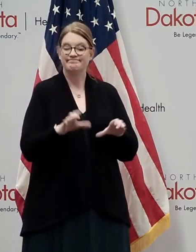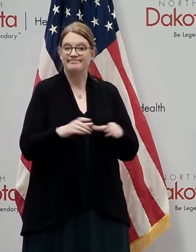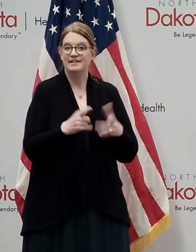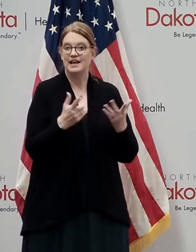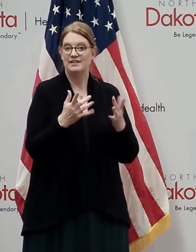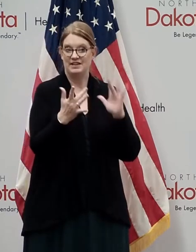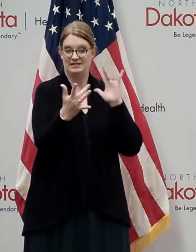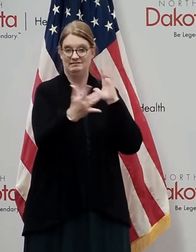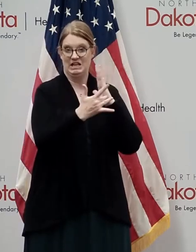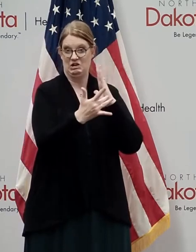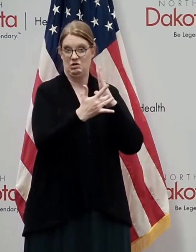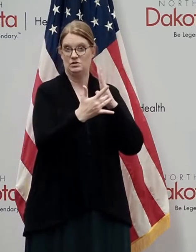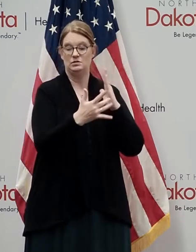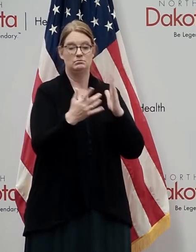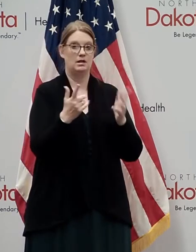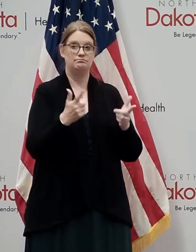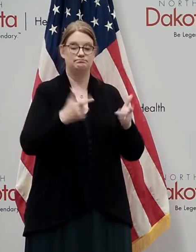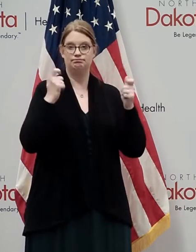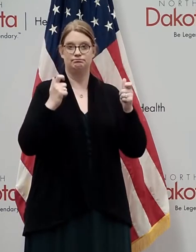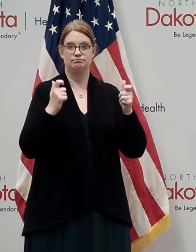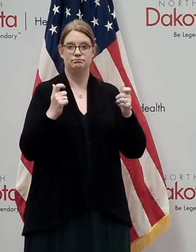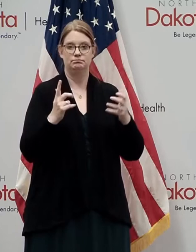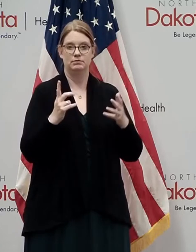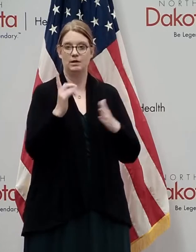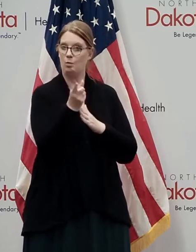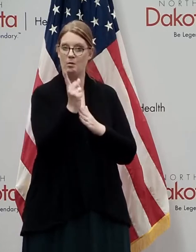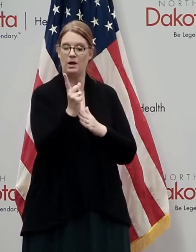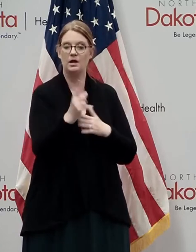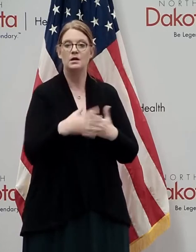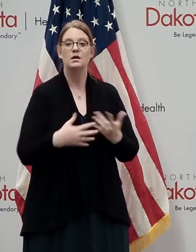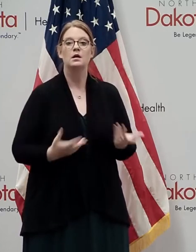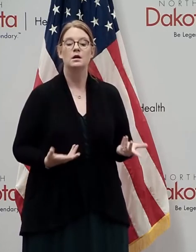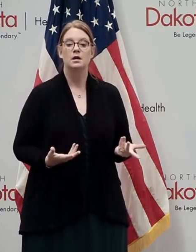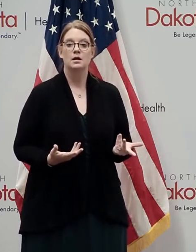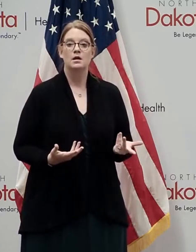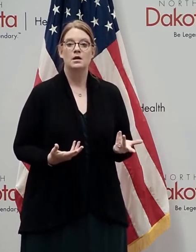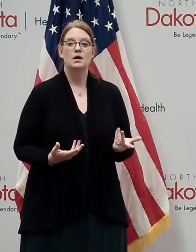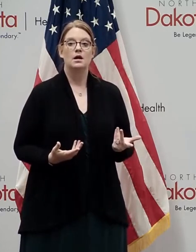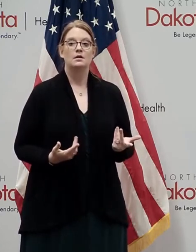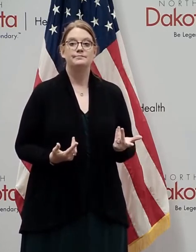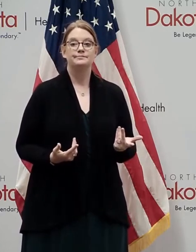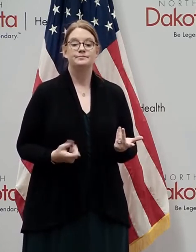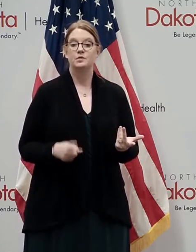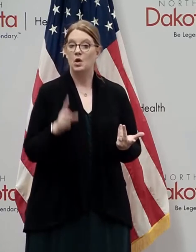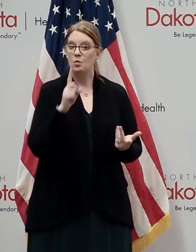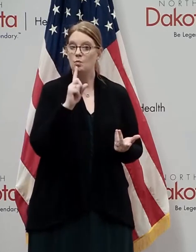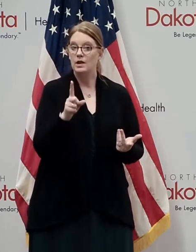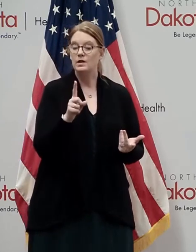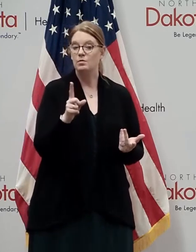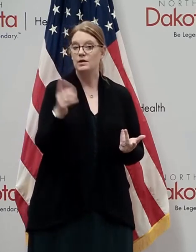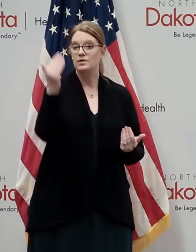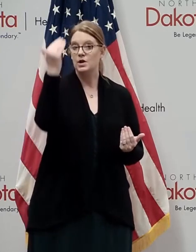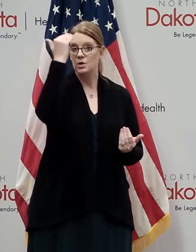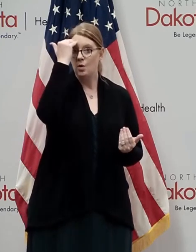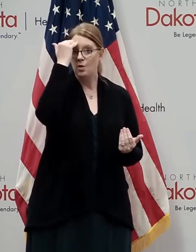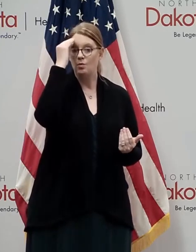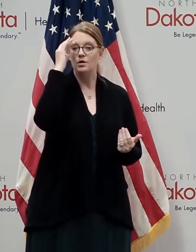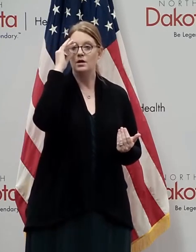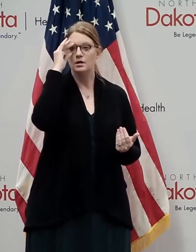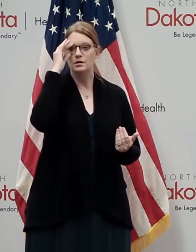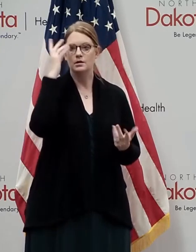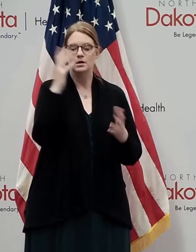a really incredible and startling rate. And we confirmed what we've known to be true, which is that no student